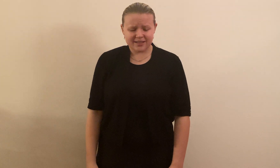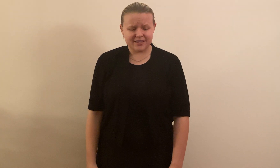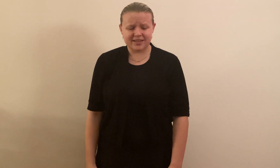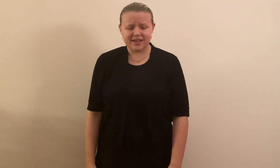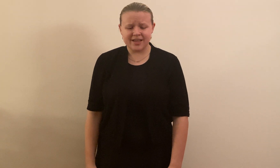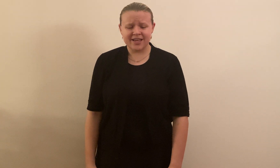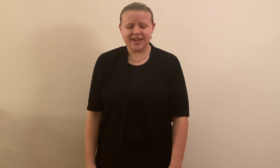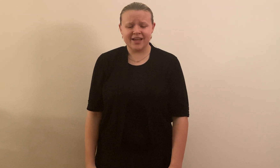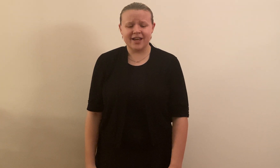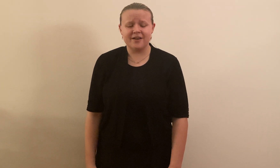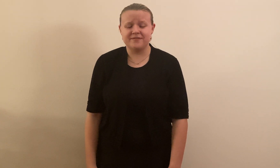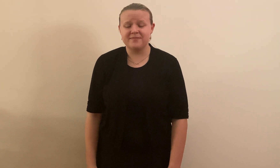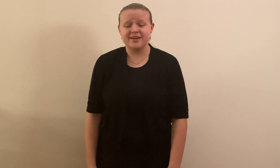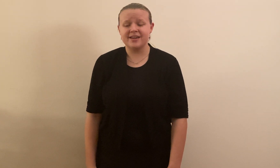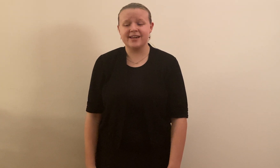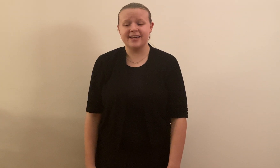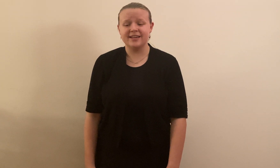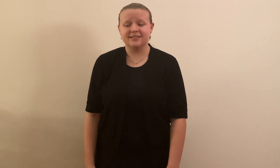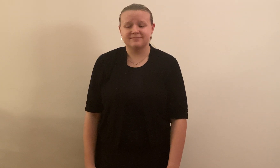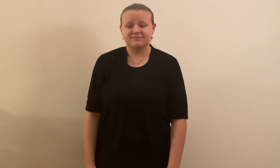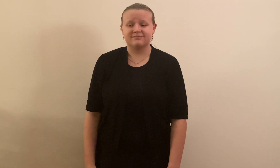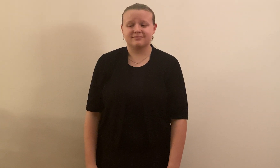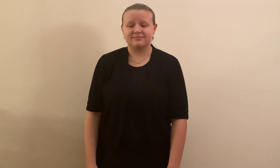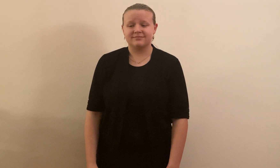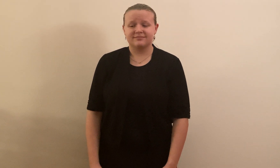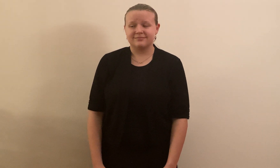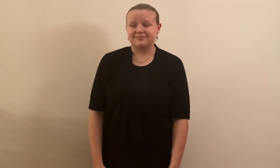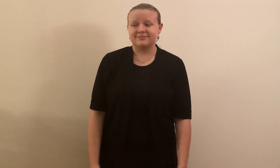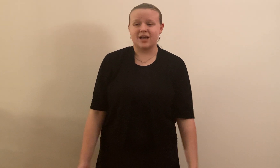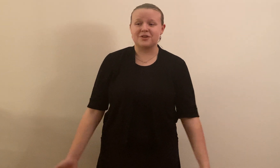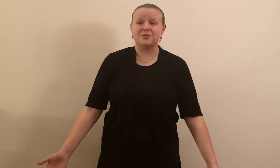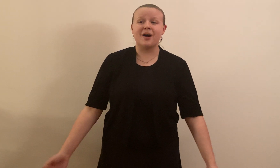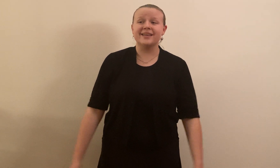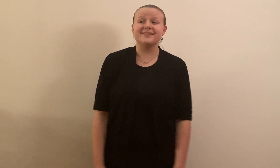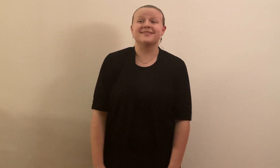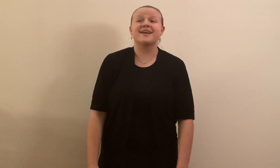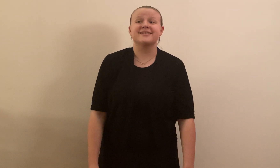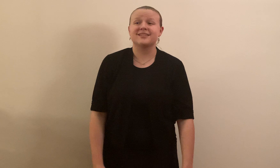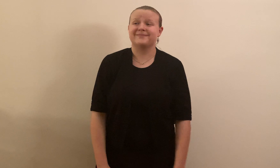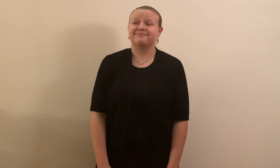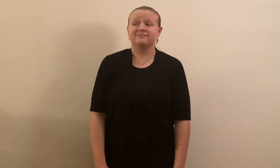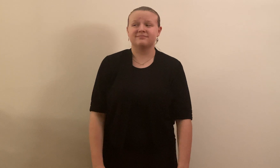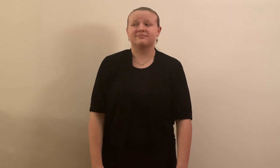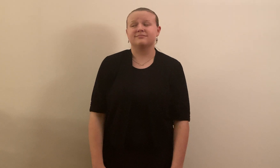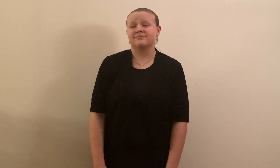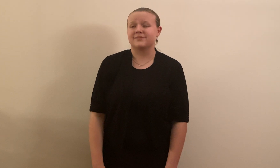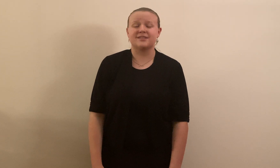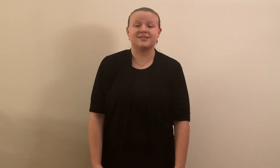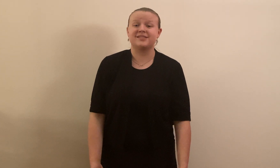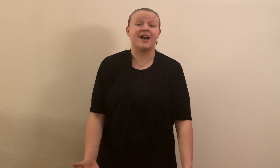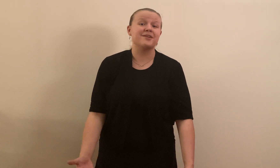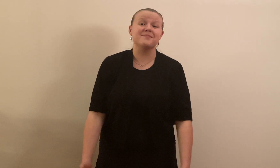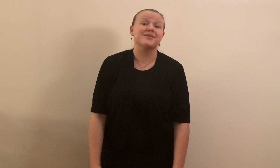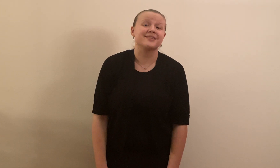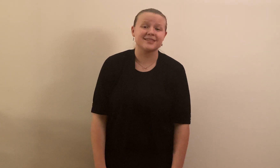Give me a quiet night A stack of books